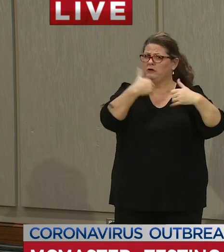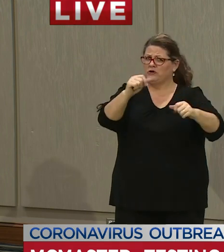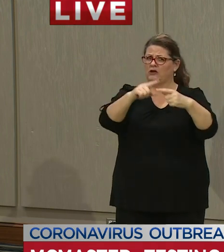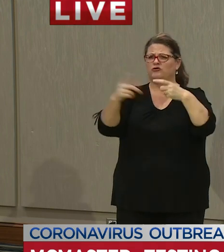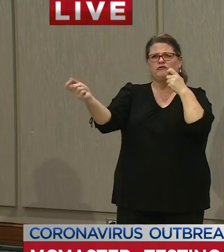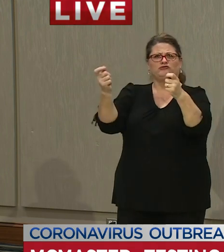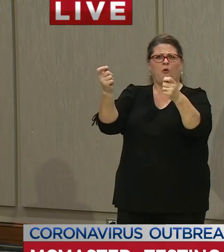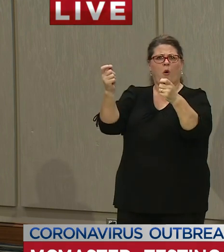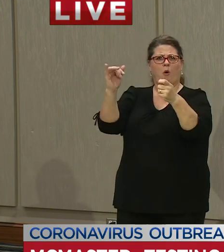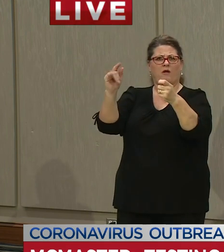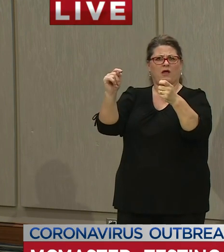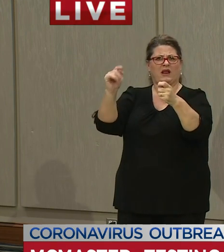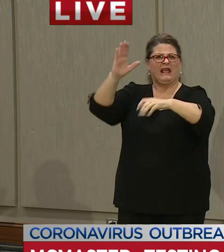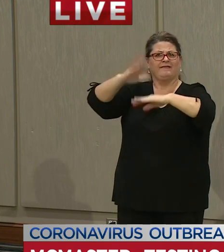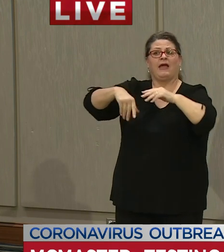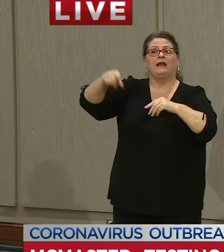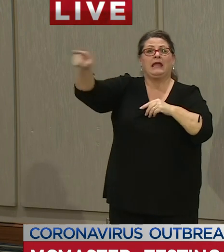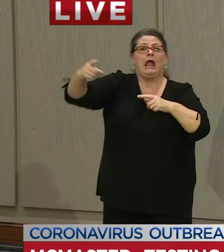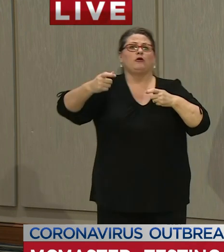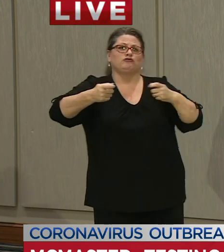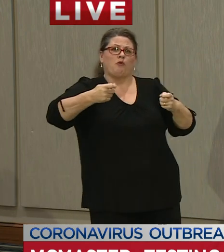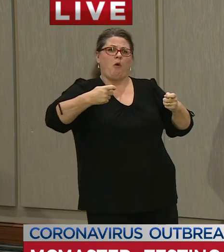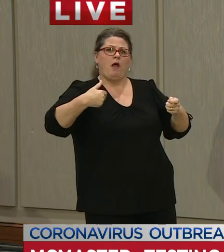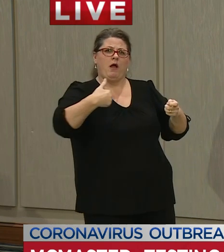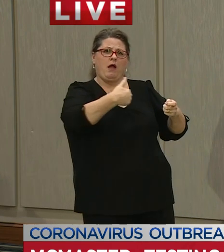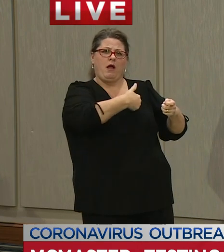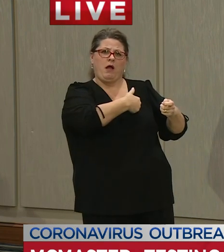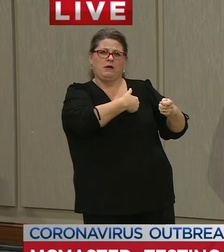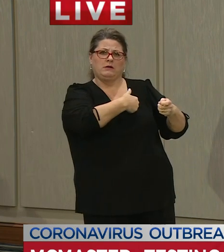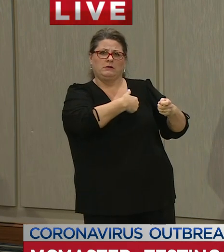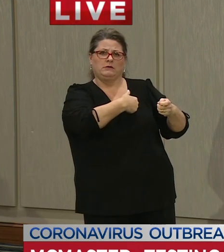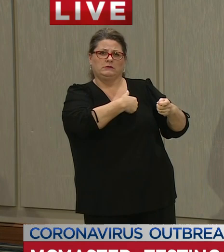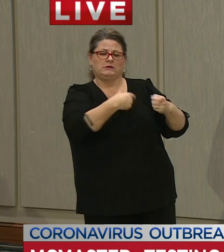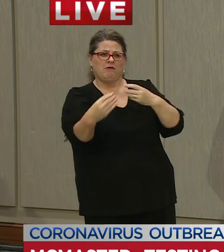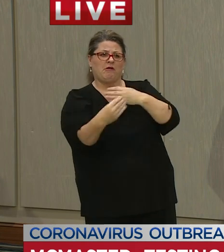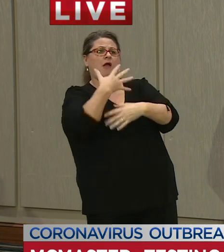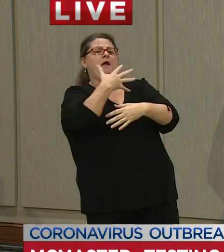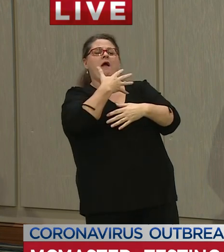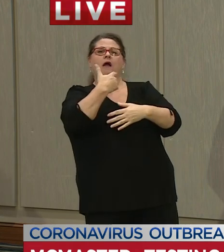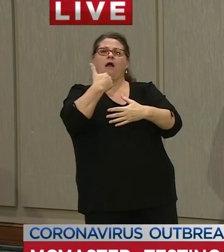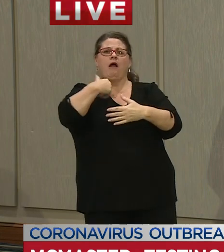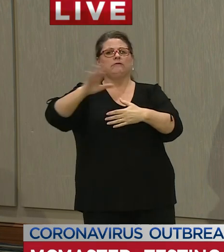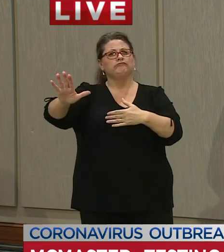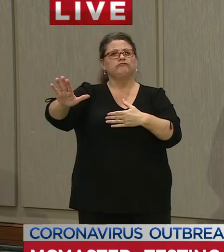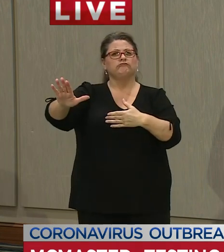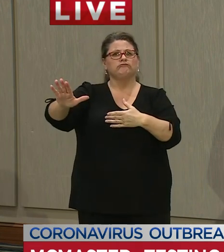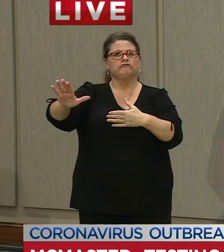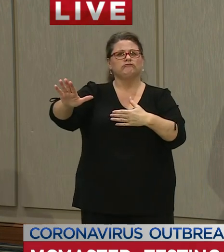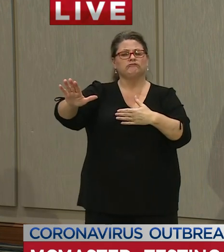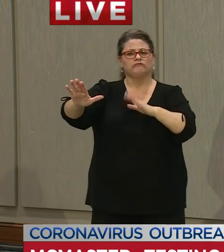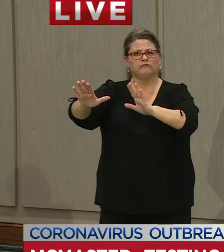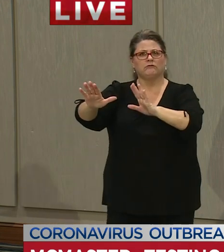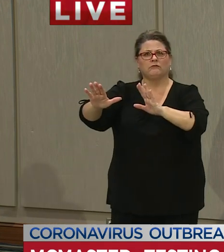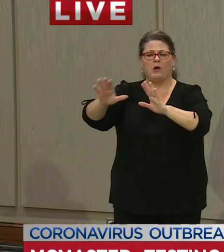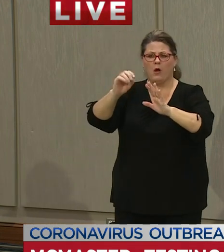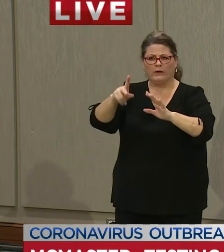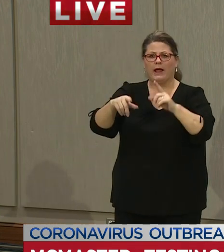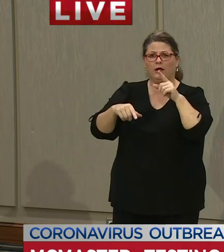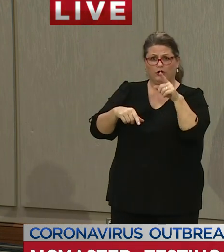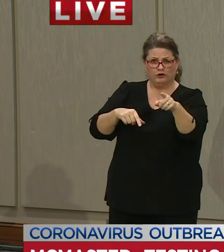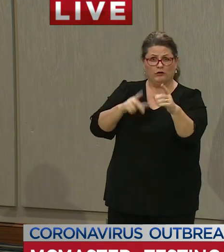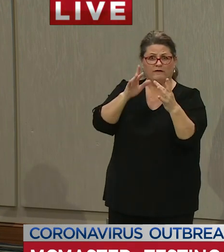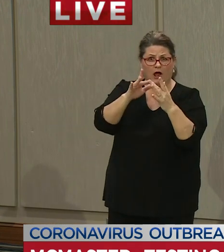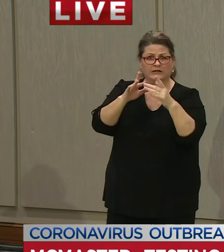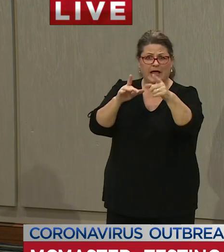disease and when someone gets it when they test positive we want to find out about it we want to isolate them find out who they whom they've been in